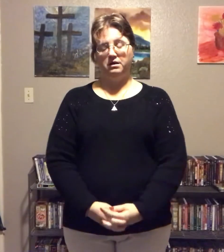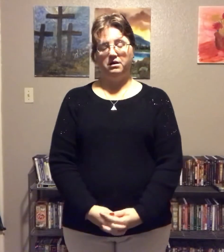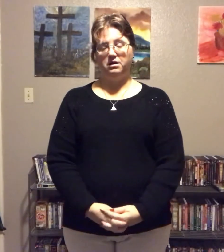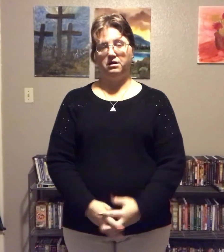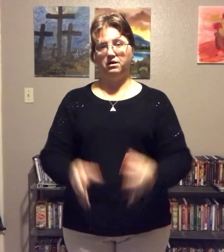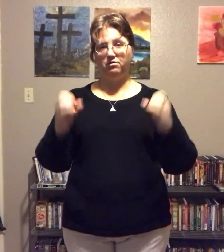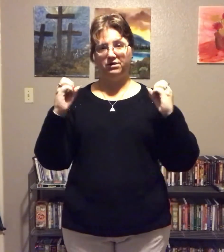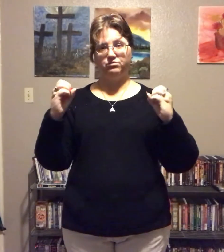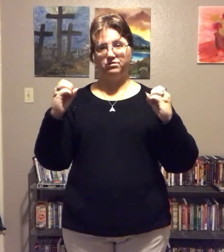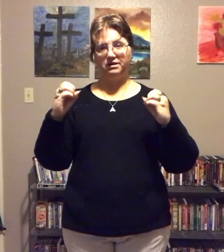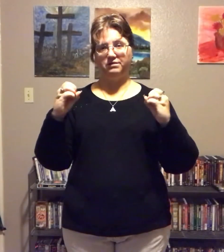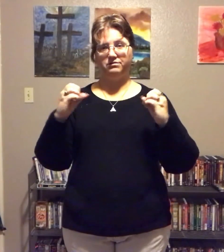No exercise.